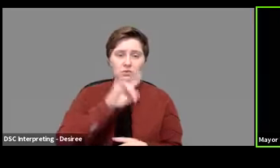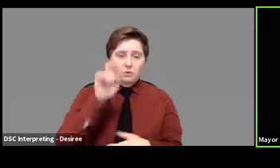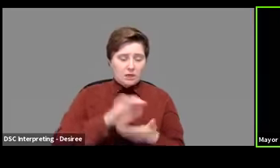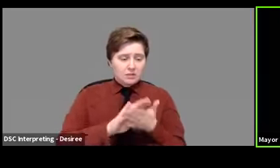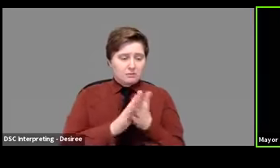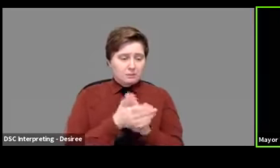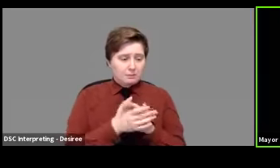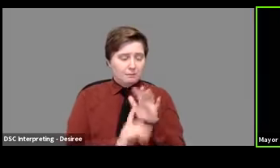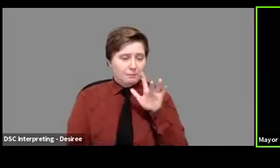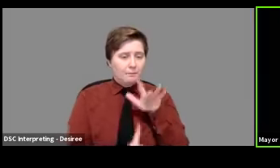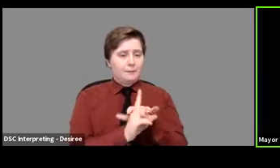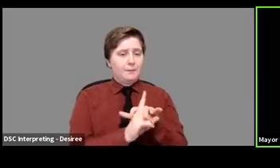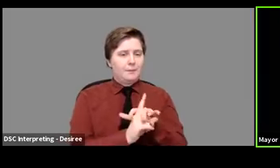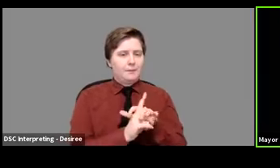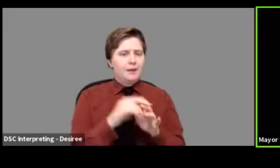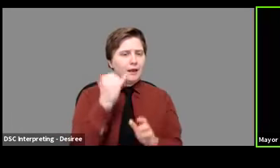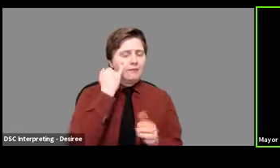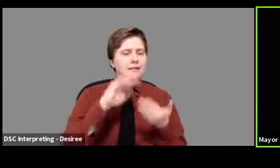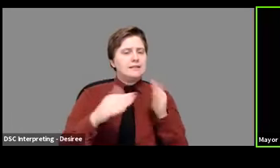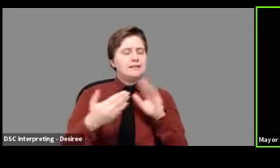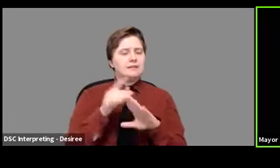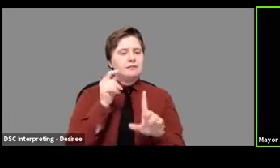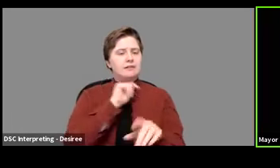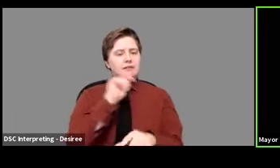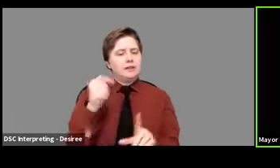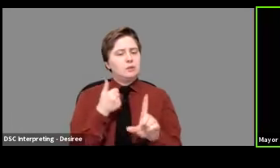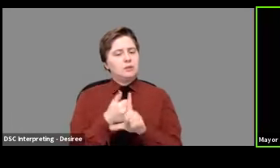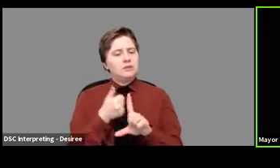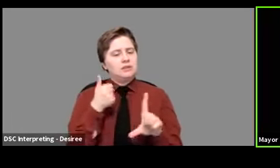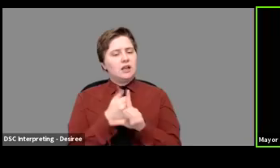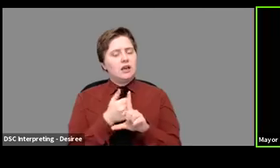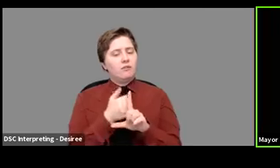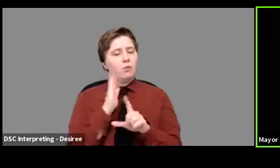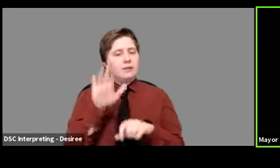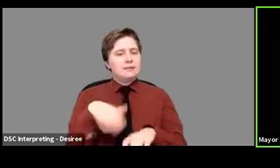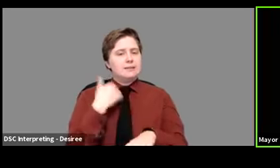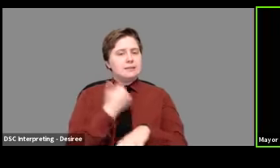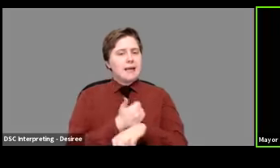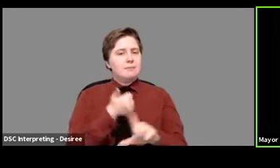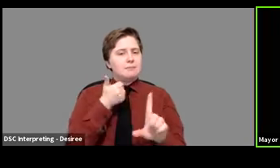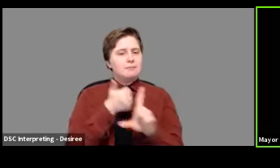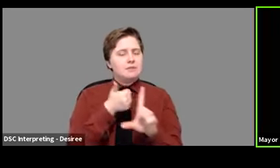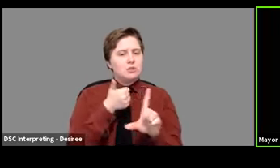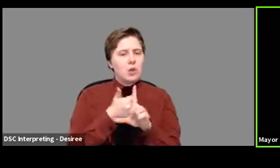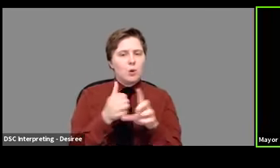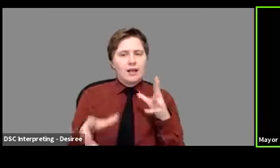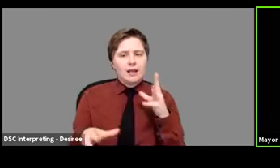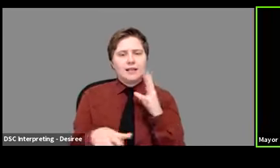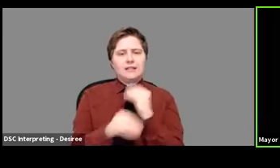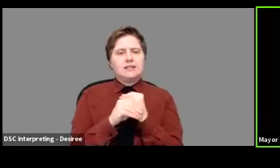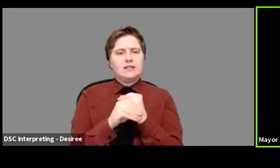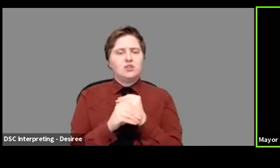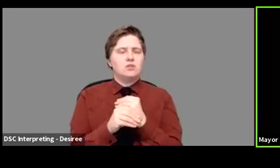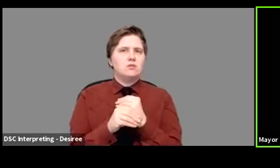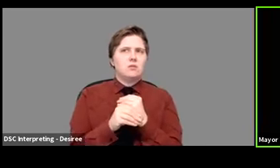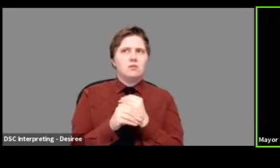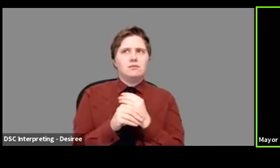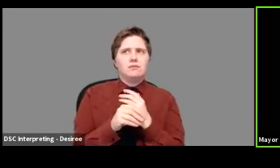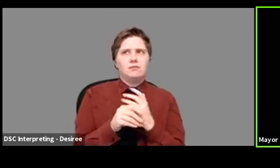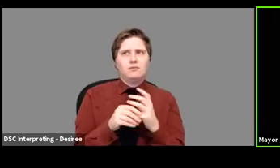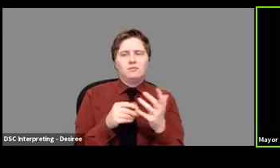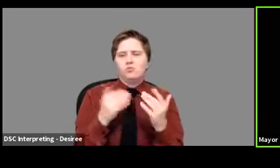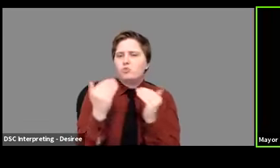about whether or not the city of Toledo will impose its own additional, uh,